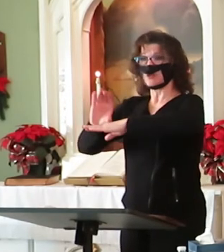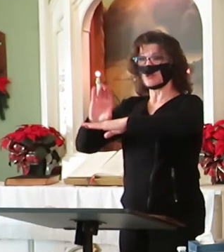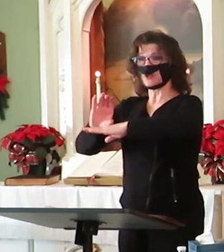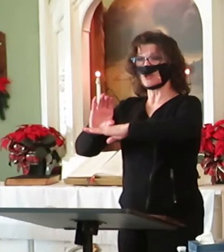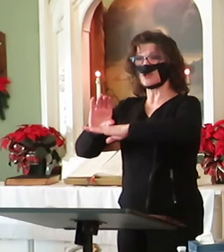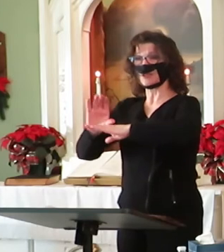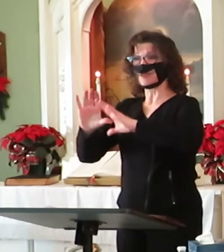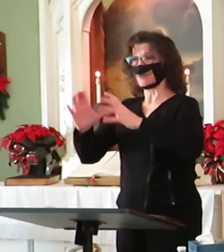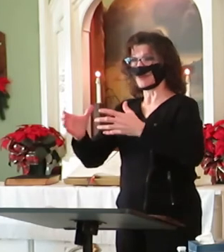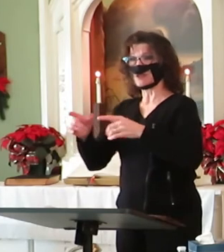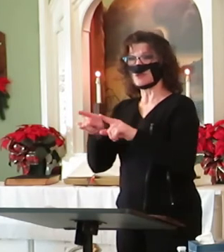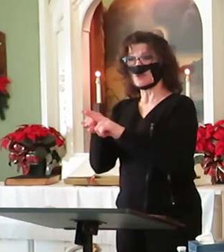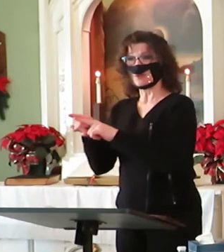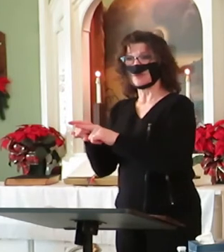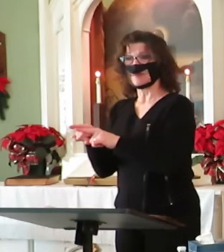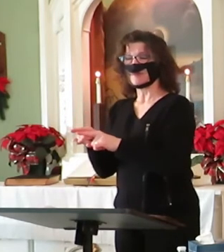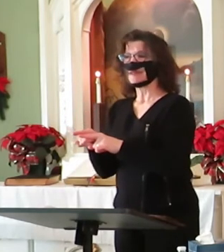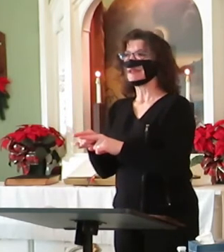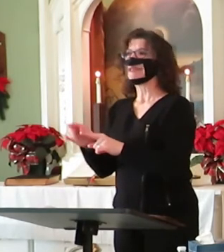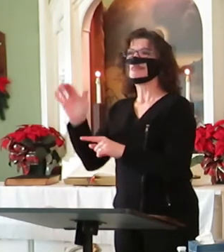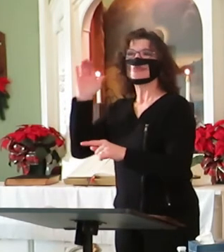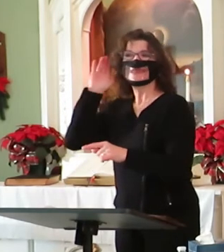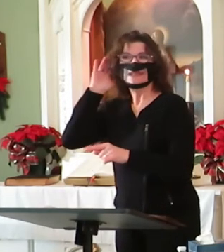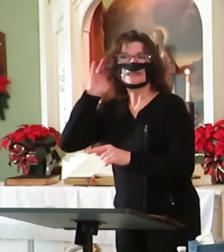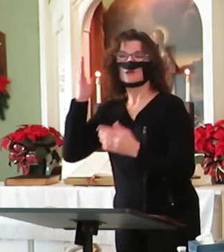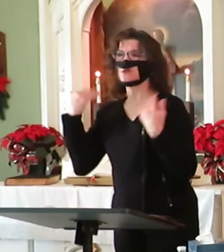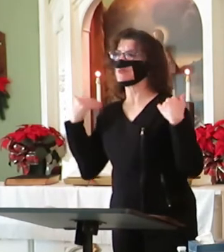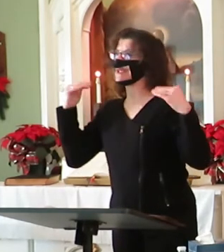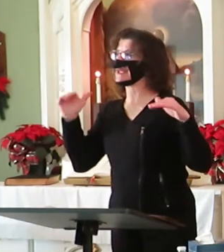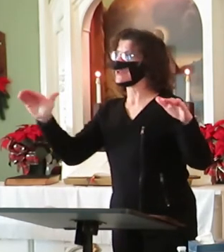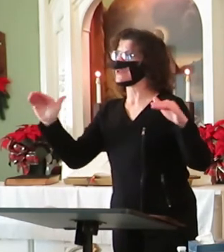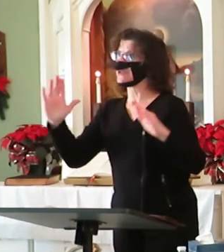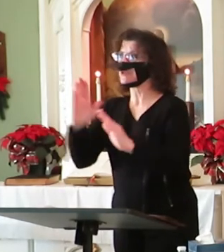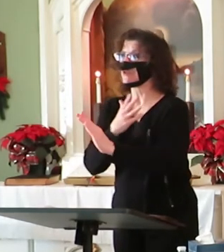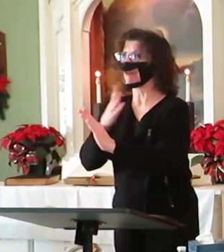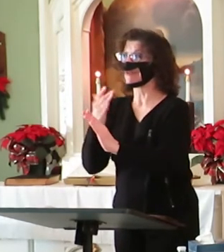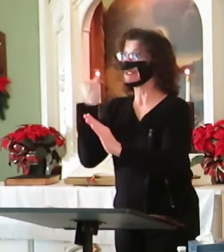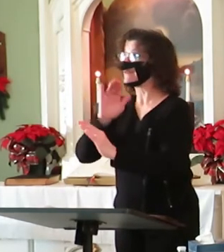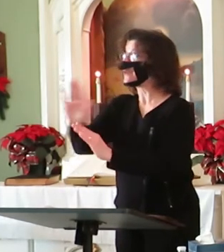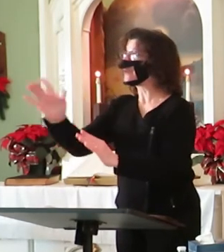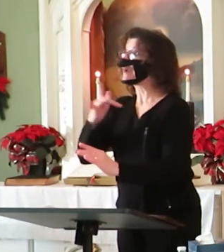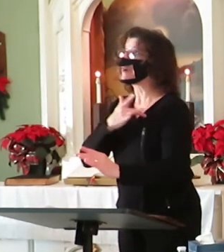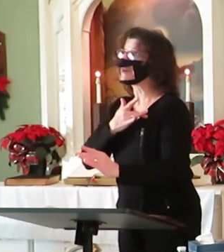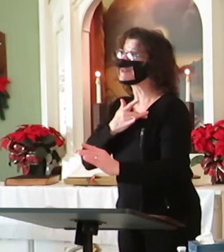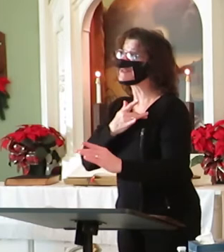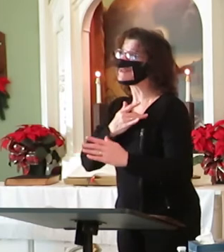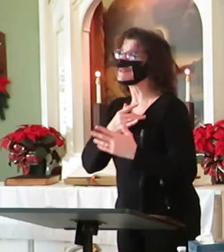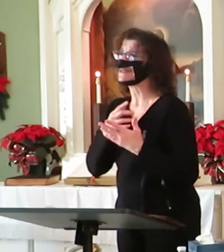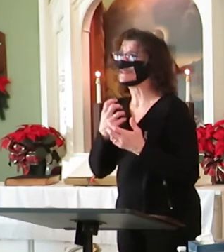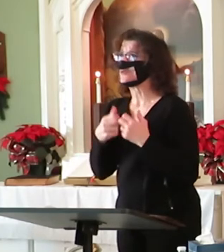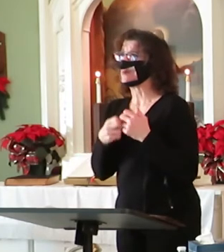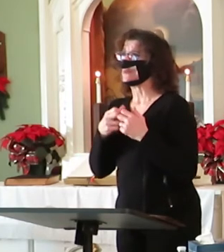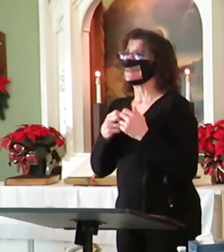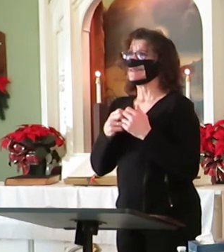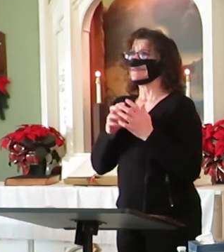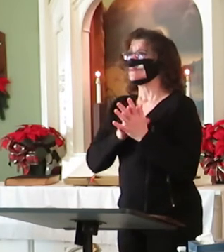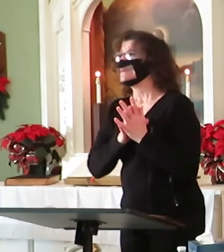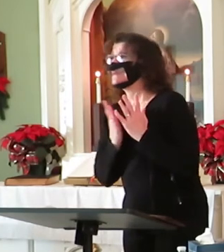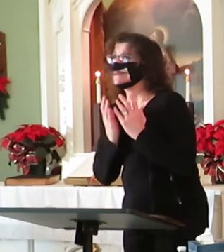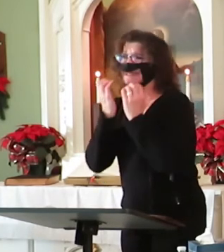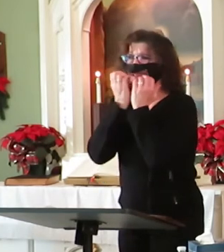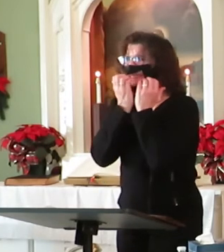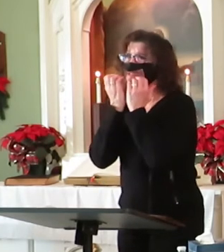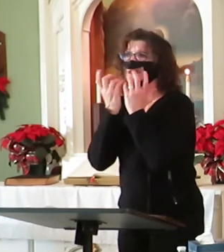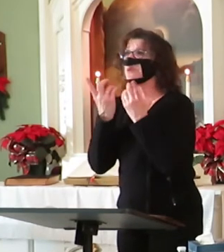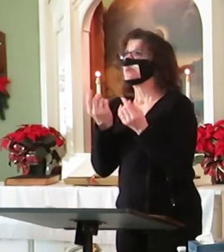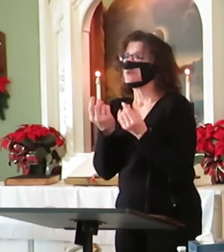Listen to the angel's son, all of you who have a troubled heart. I bring you good tidings of great joy, wrote Martin Luther.